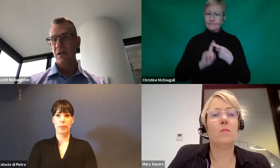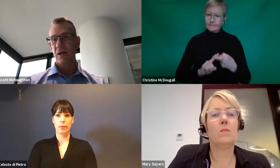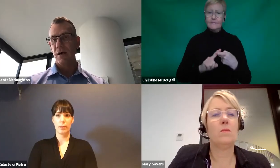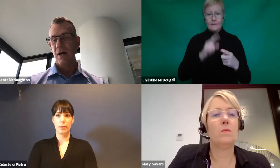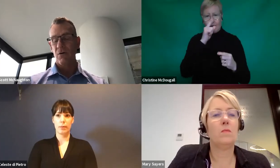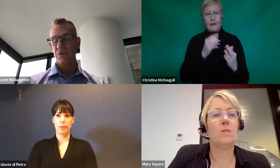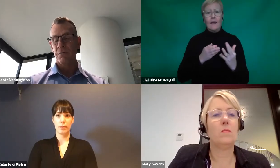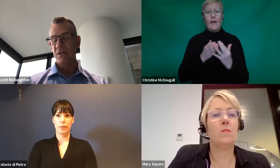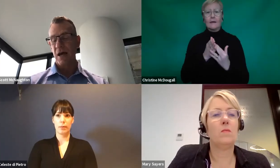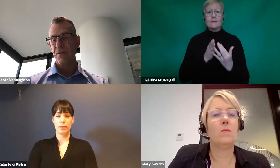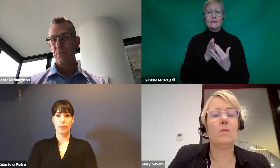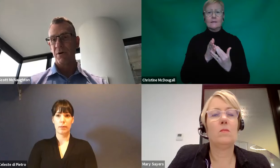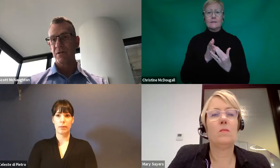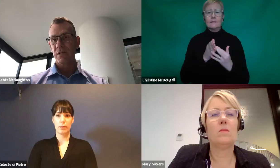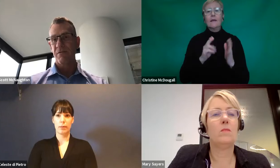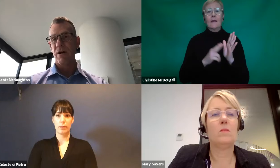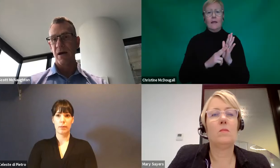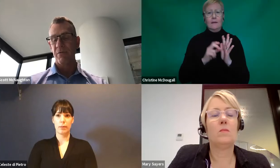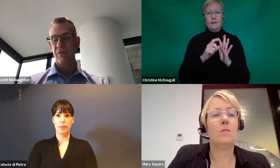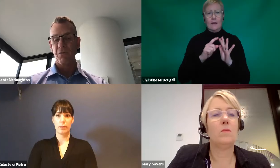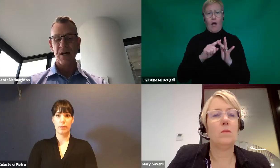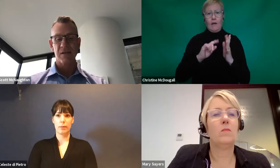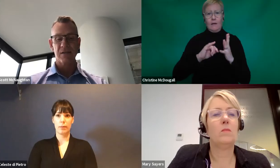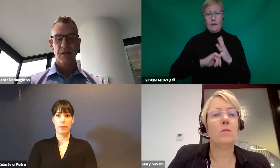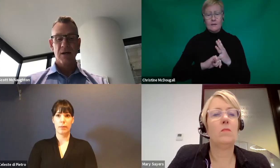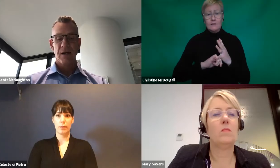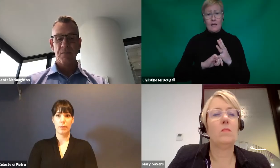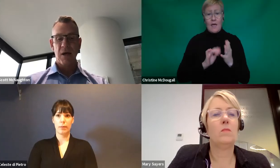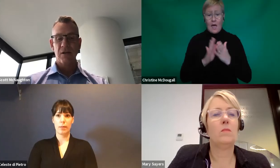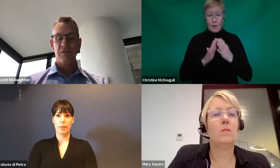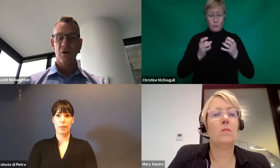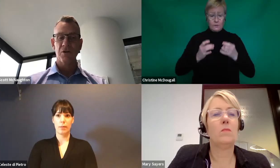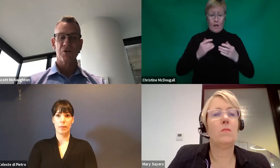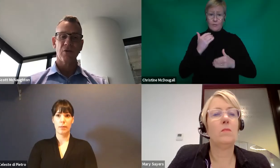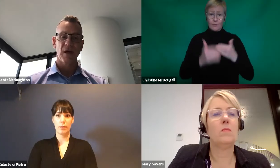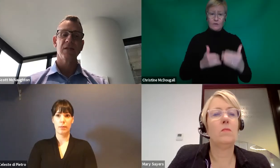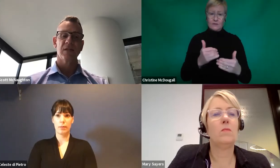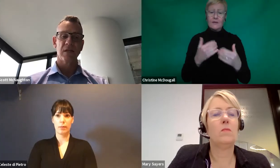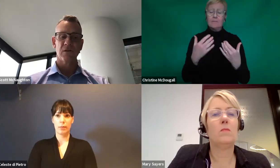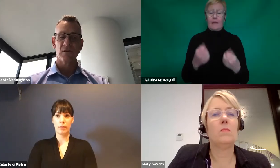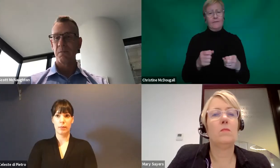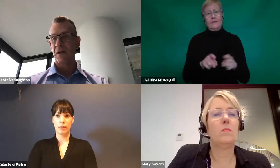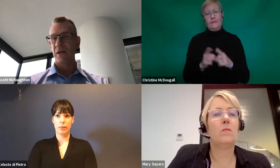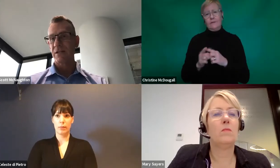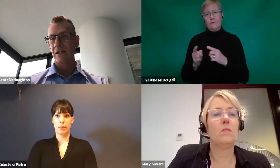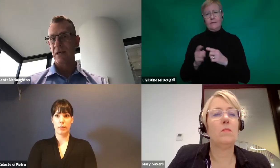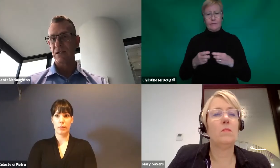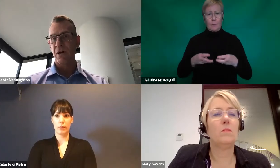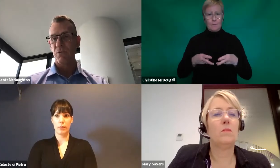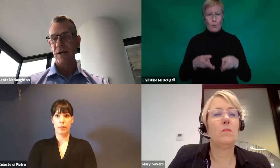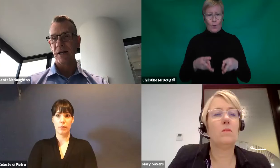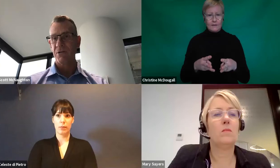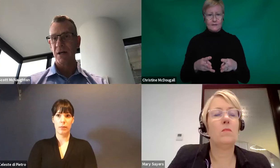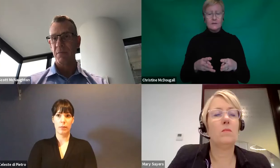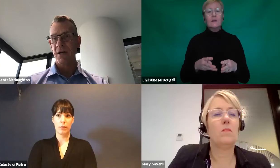lodge it or start that process by a number of ways. And if you're not sure, the easiest thing to do would be to contact us